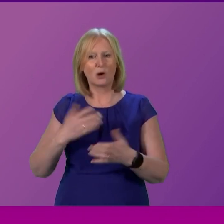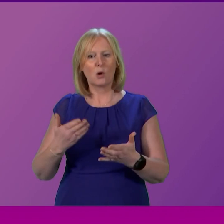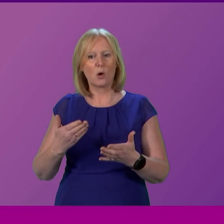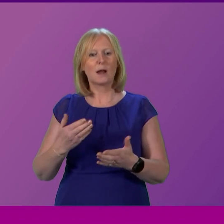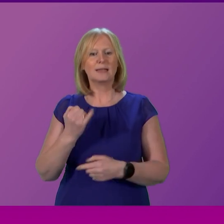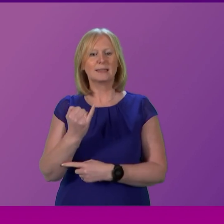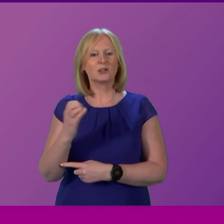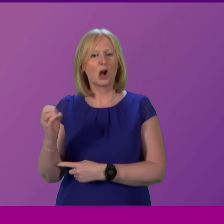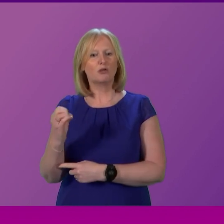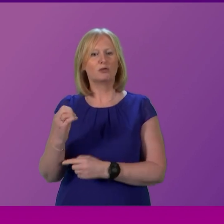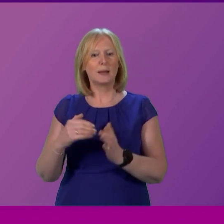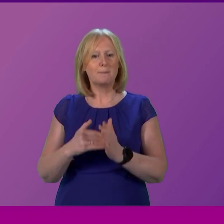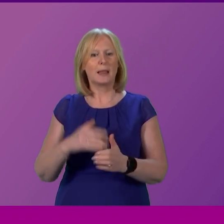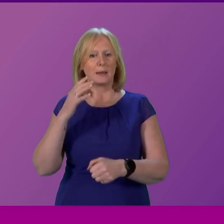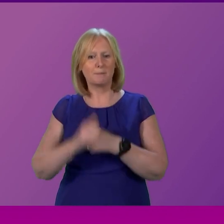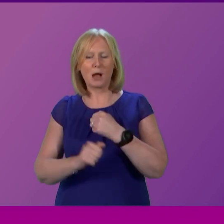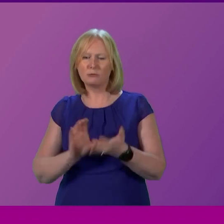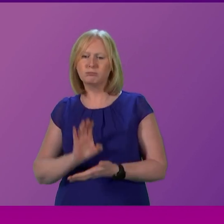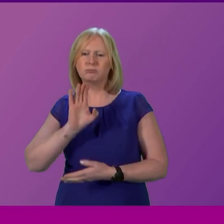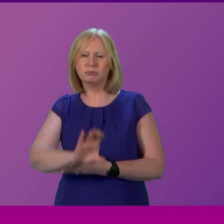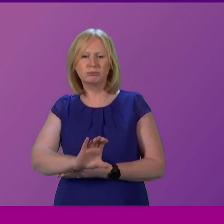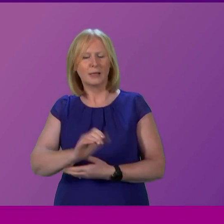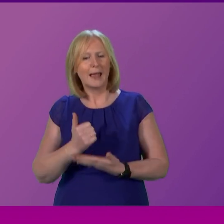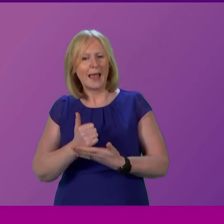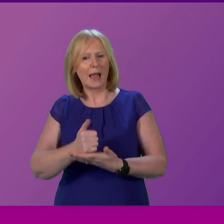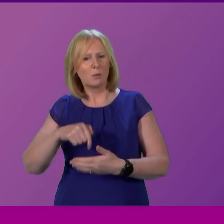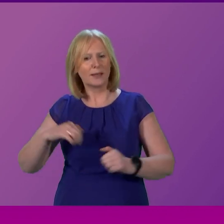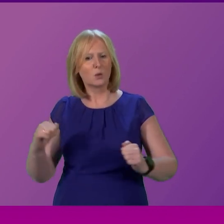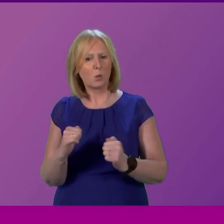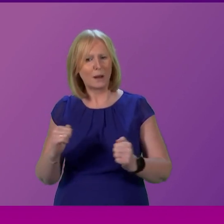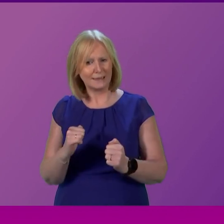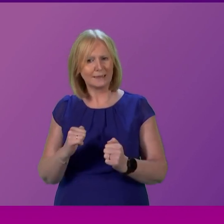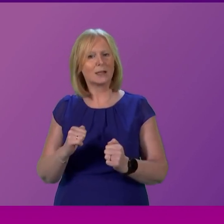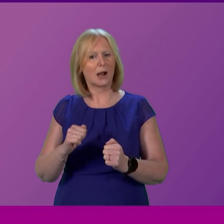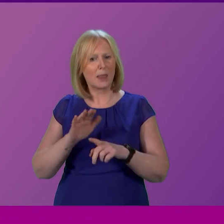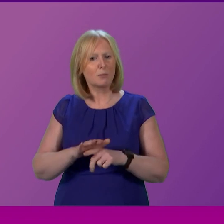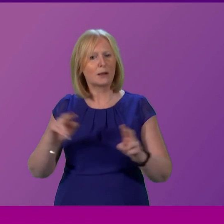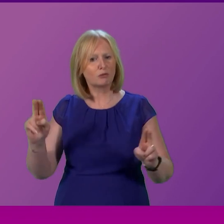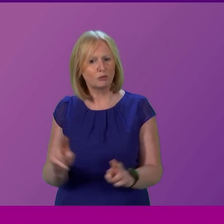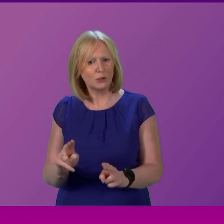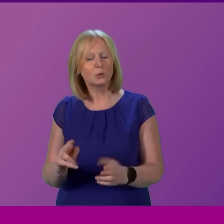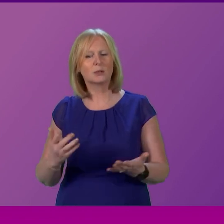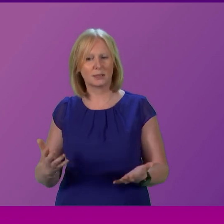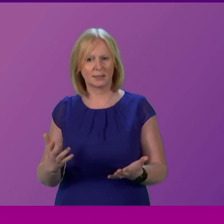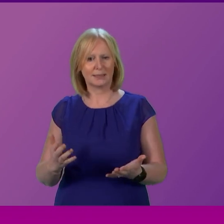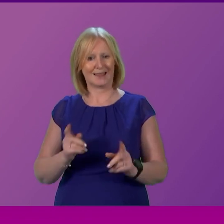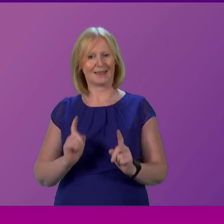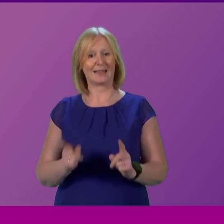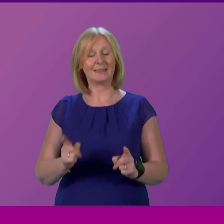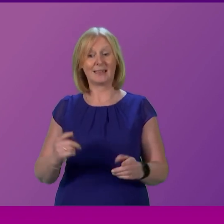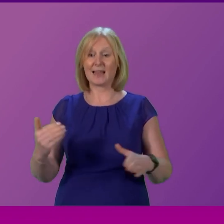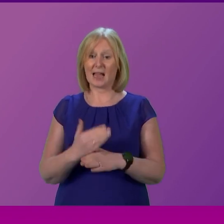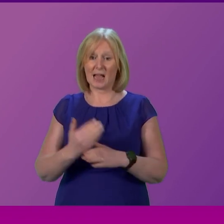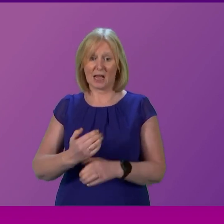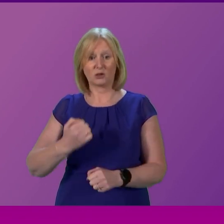that we are putting forward to help with this winter and to cope with the winter pressures that is the action that this